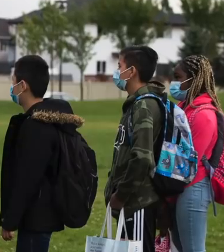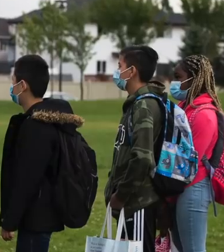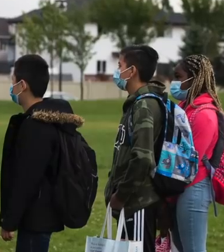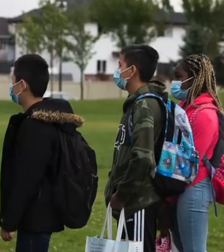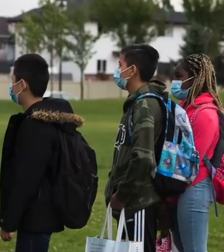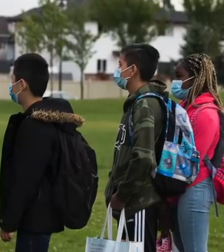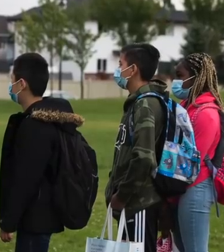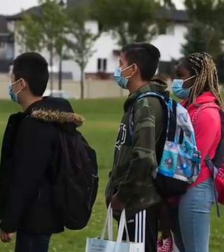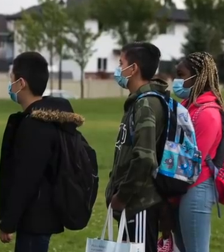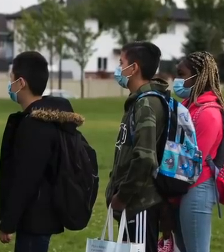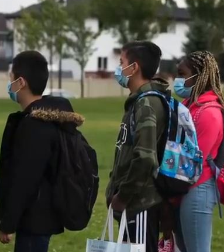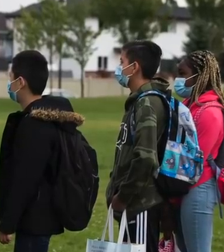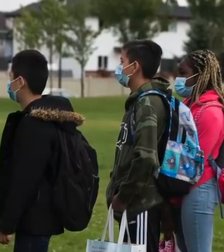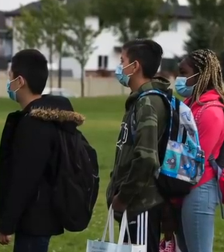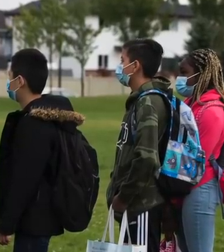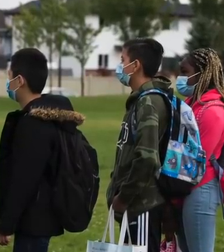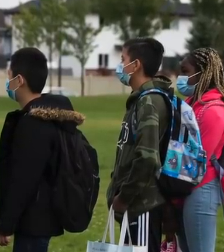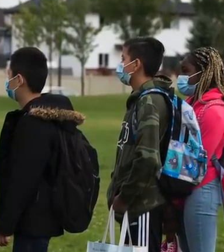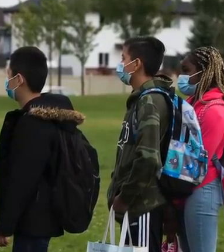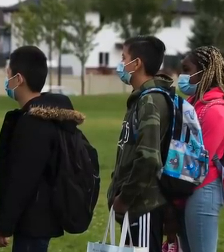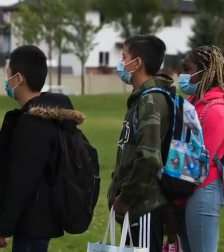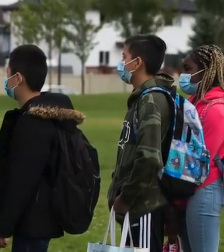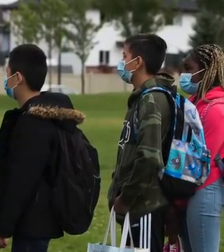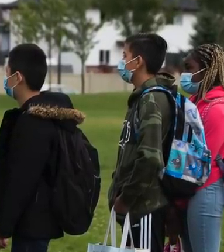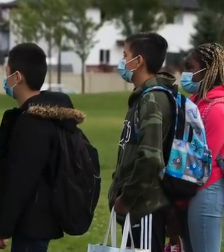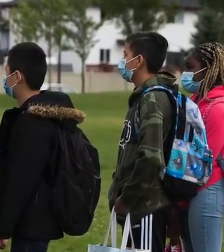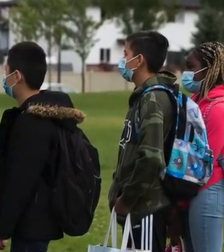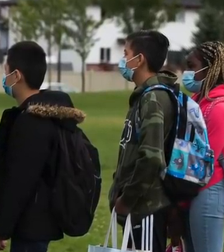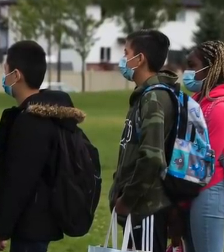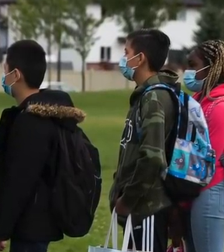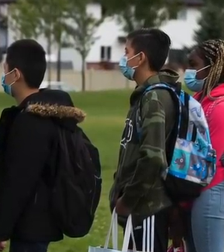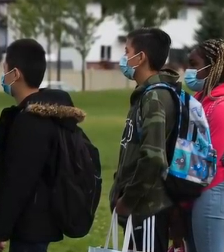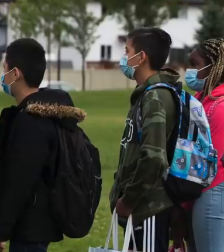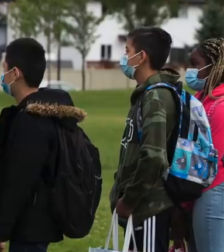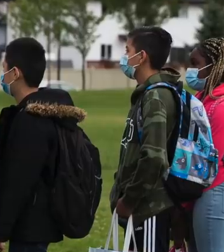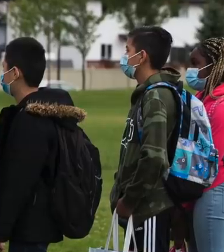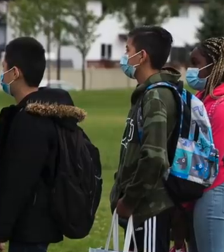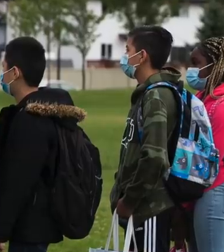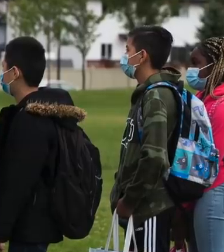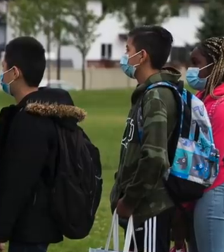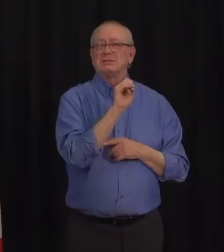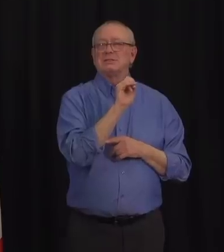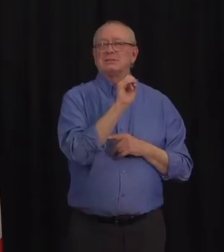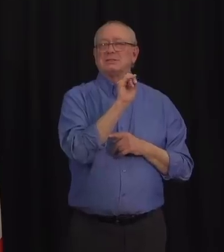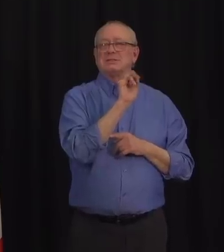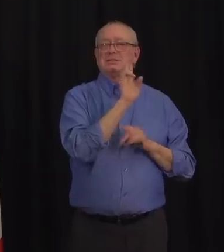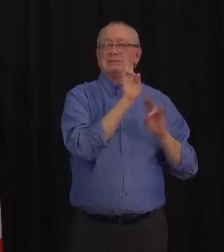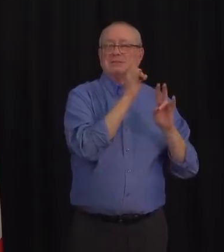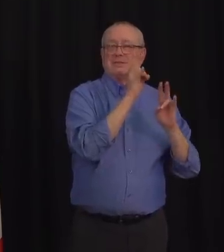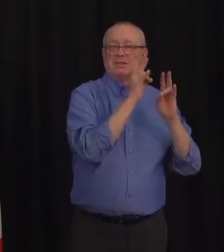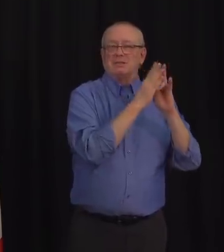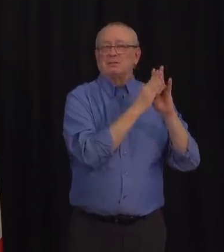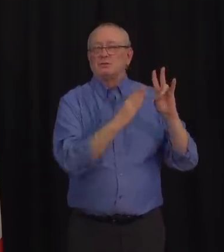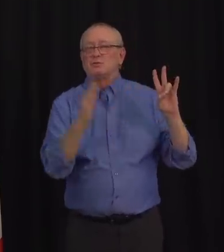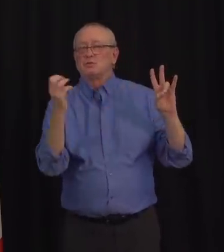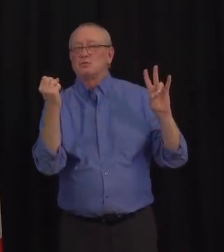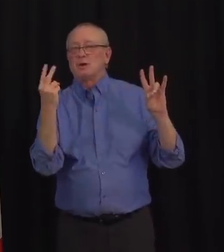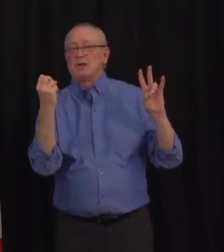all students in grades 7 to 12 will move to at-home learning on November 30th.